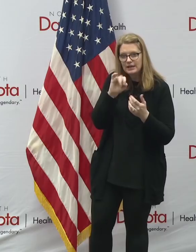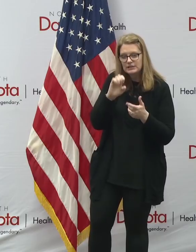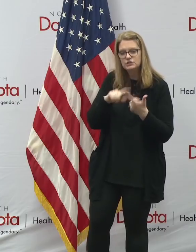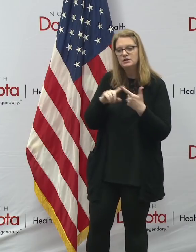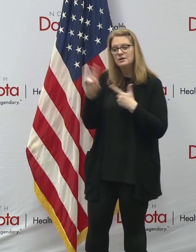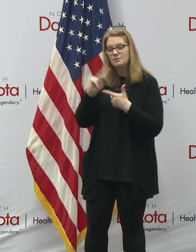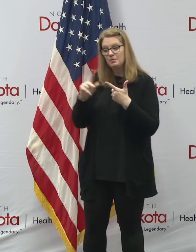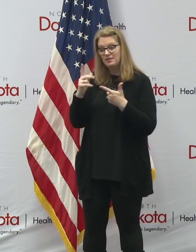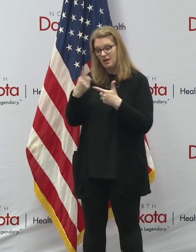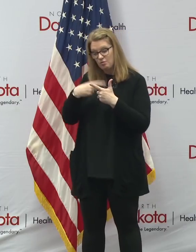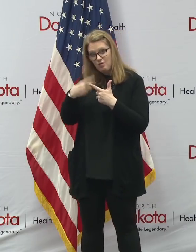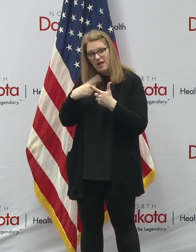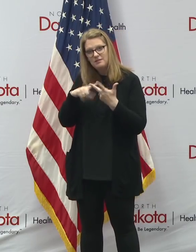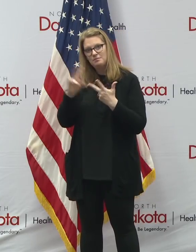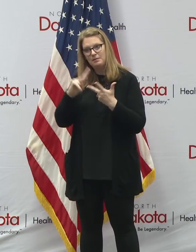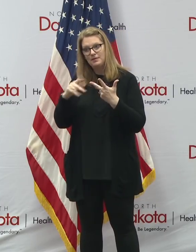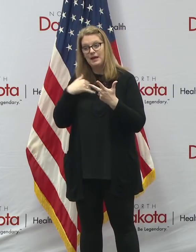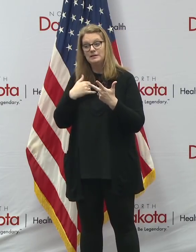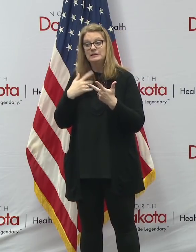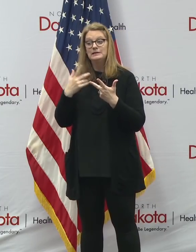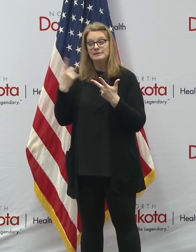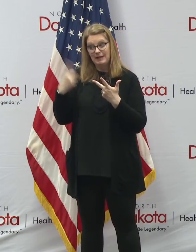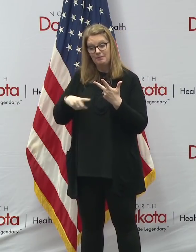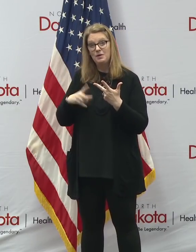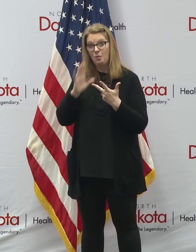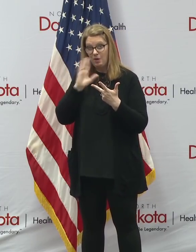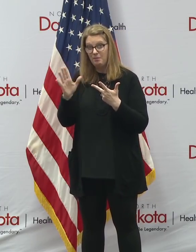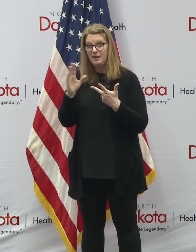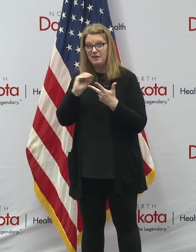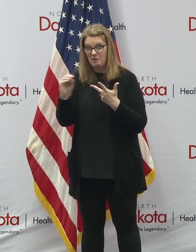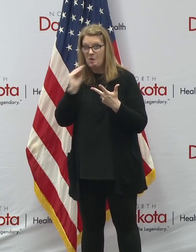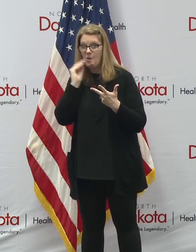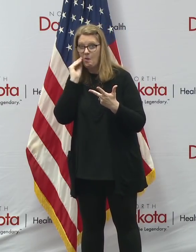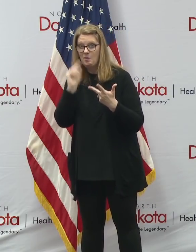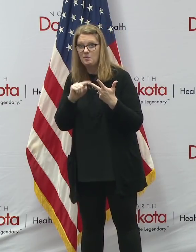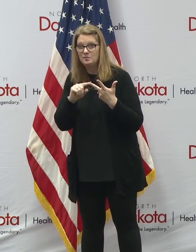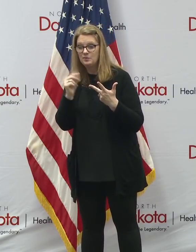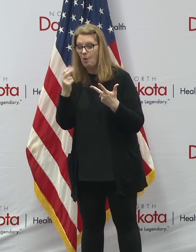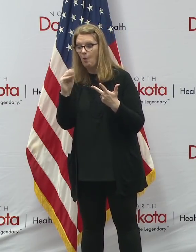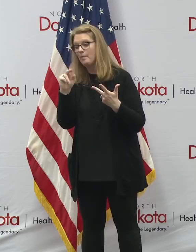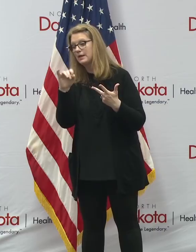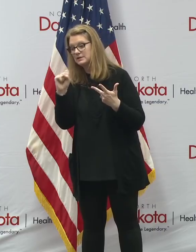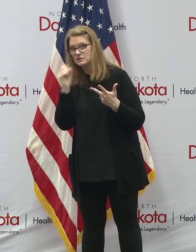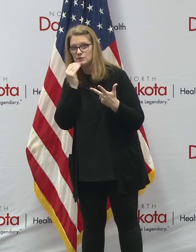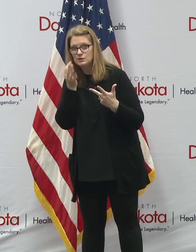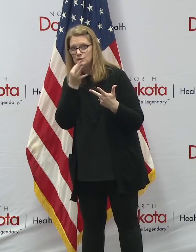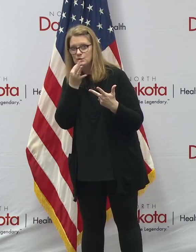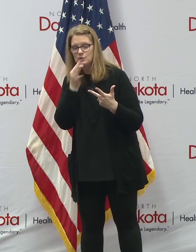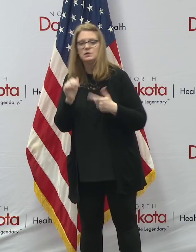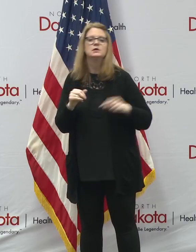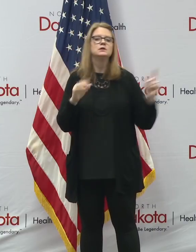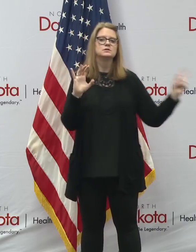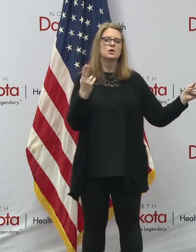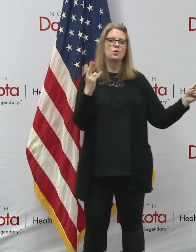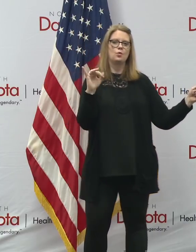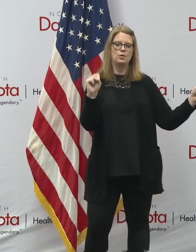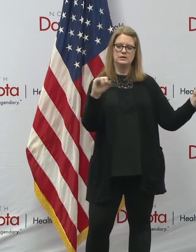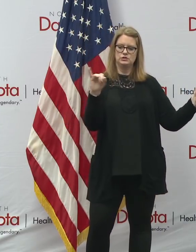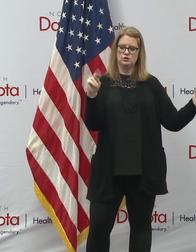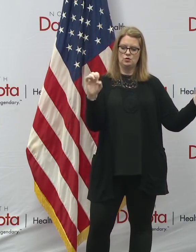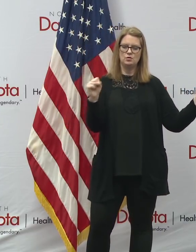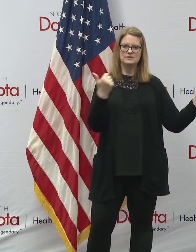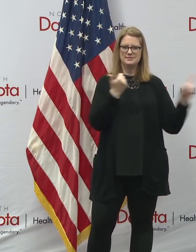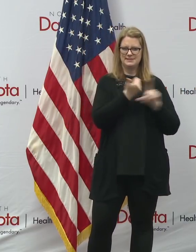becoming homeless. I'd now like to invite our DHS executive director, Chris Jones, to come up and share progress on one of those